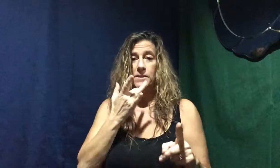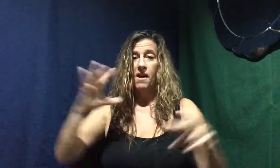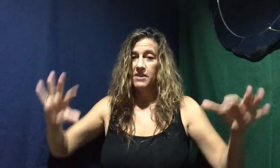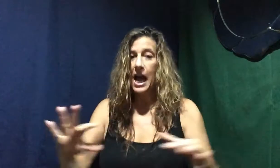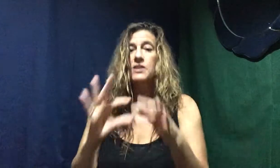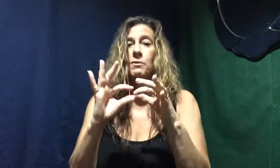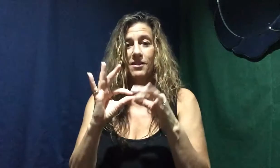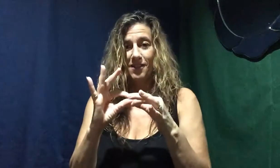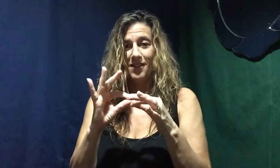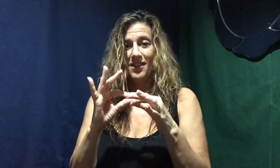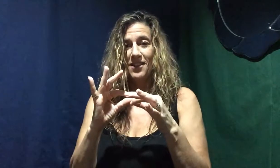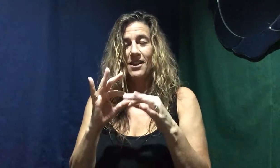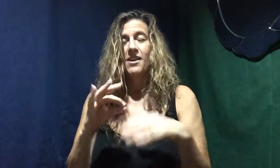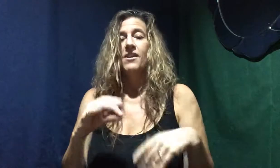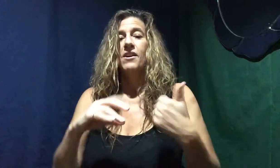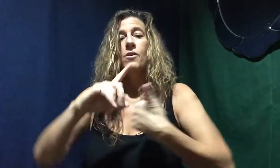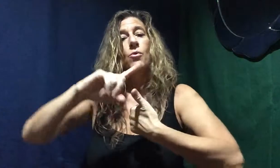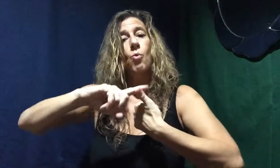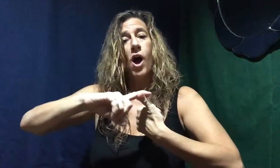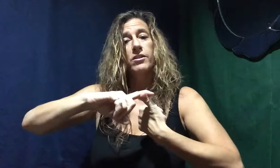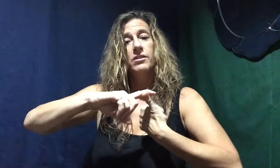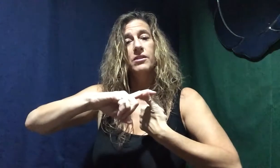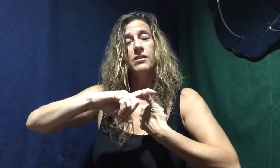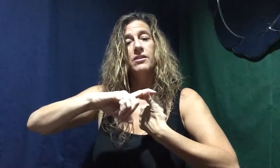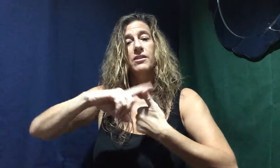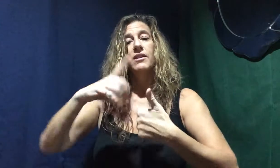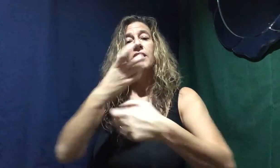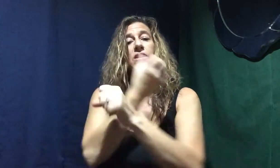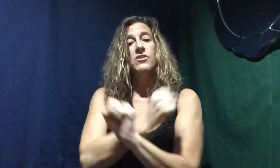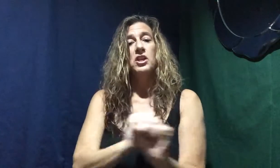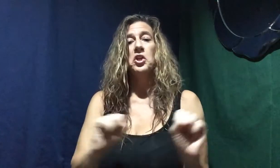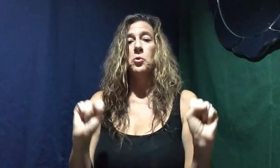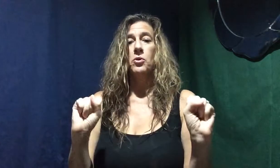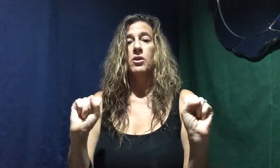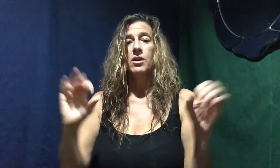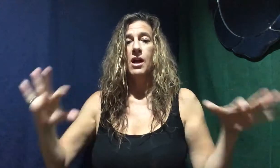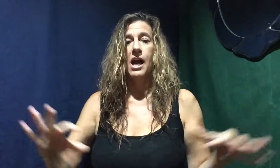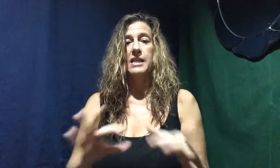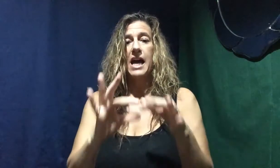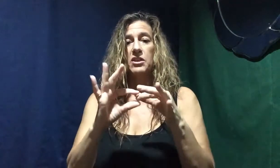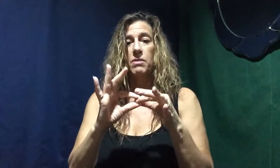of attachment. One is secure attachment.